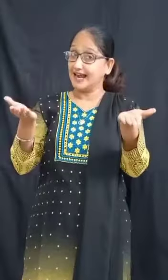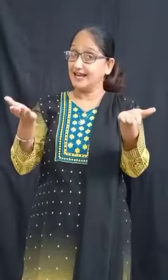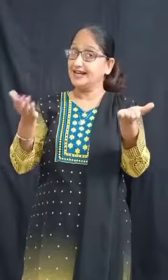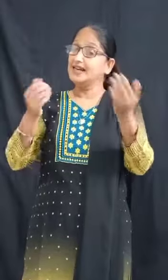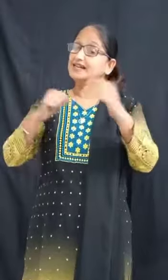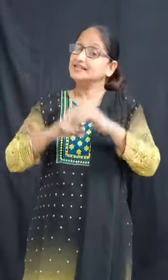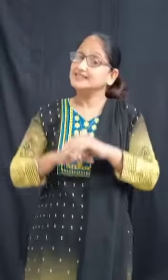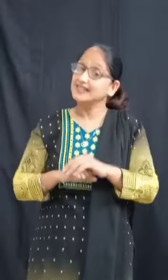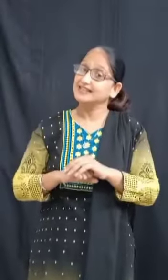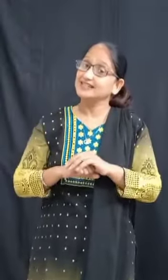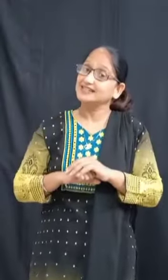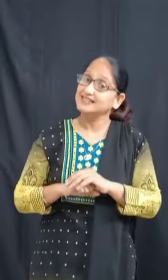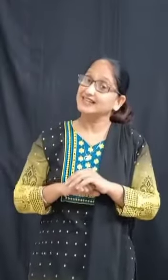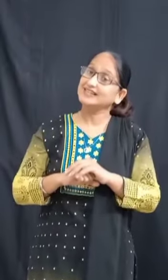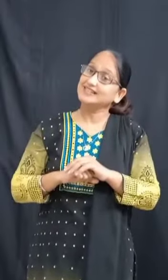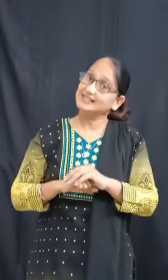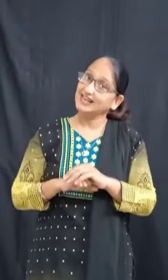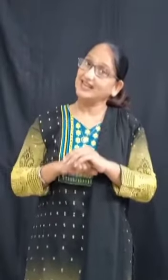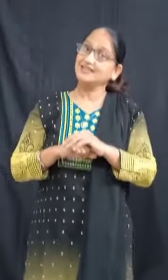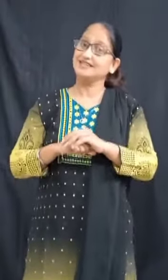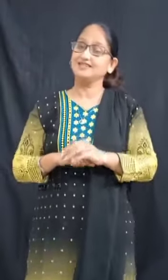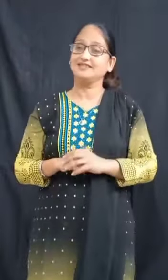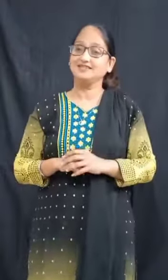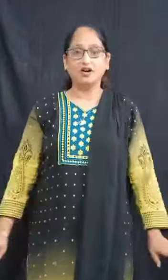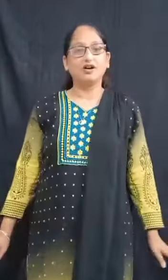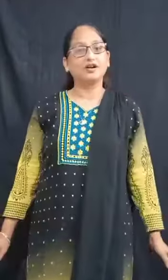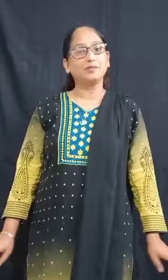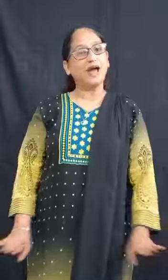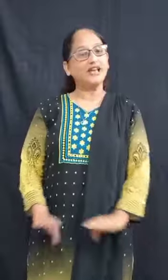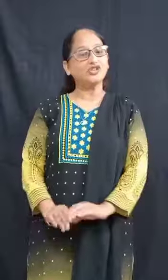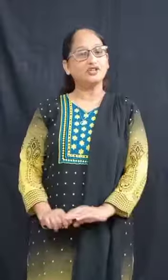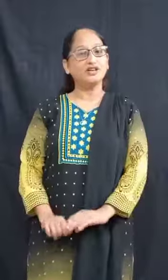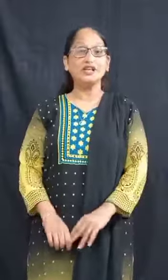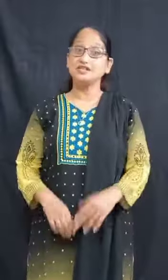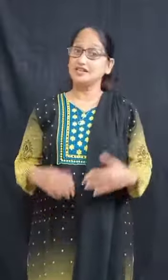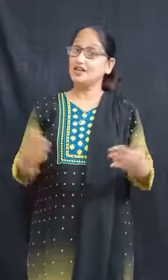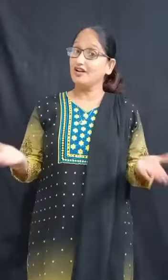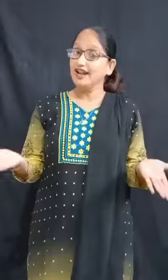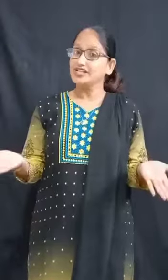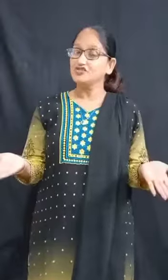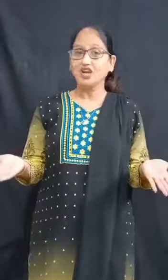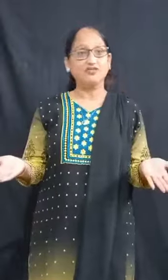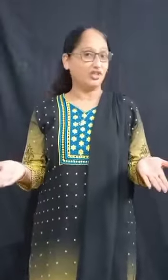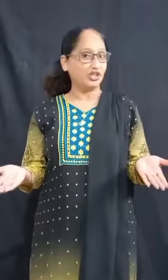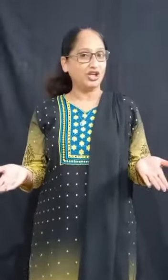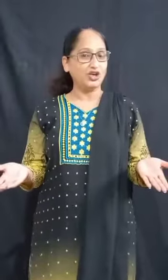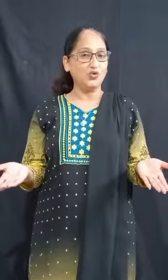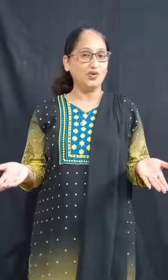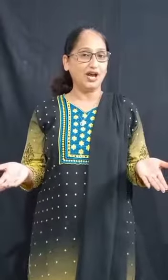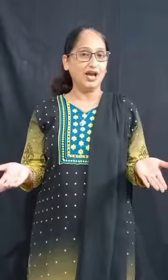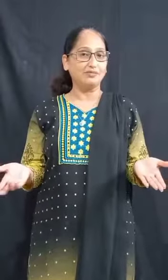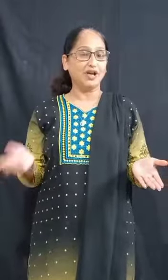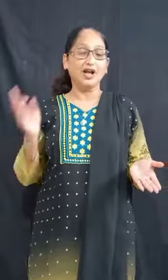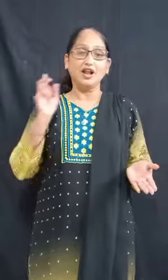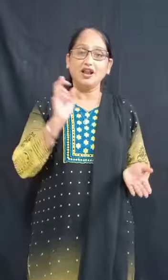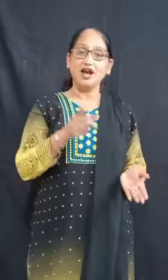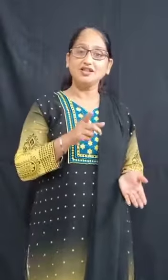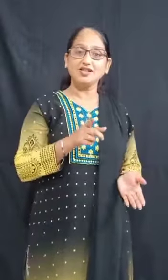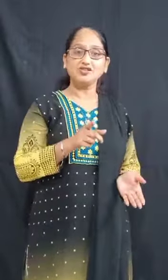sit, sit, sit. Okay, bye children. See you all next week with the new rhyme. Learn this